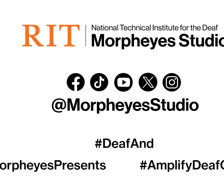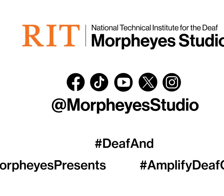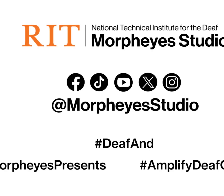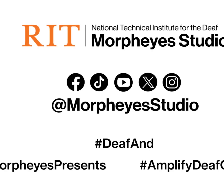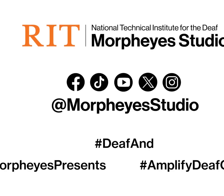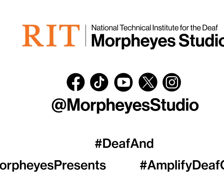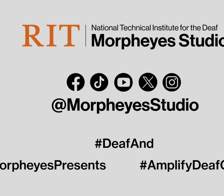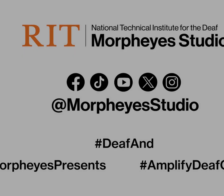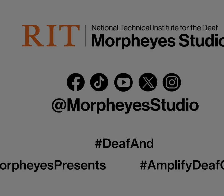Along